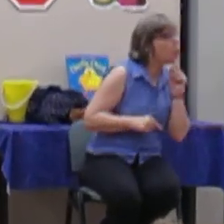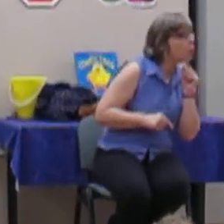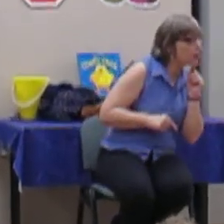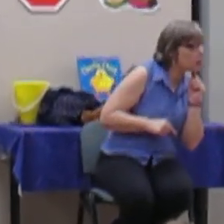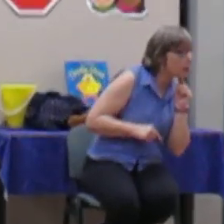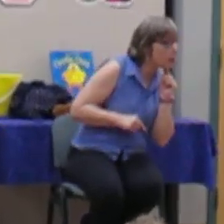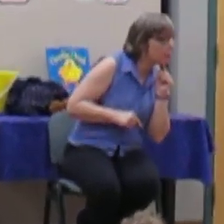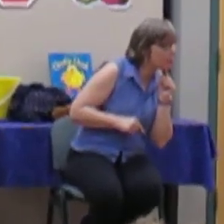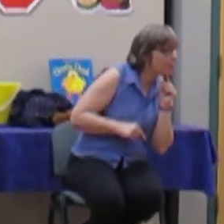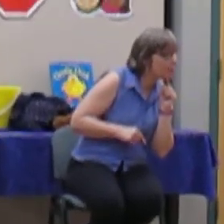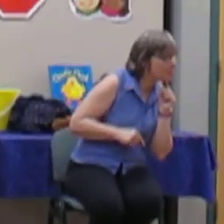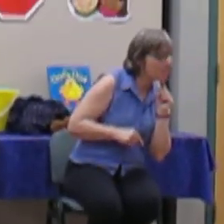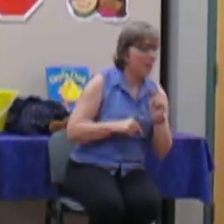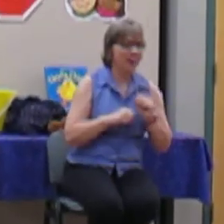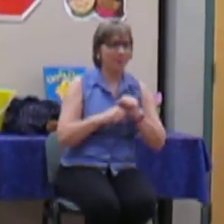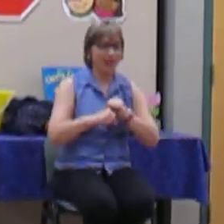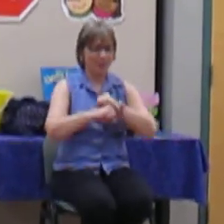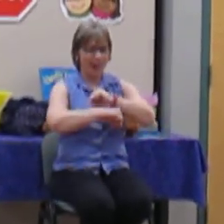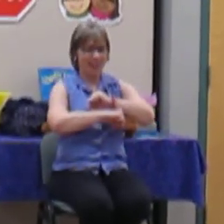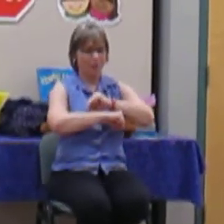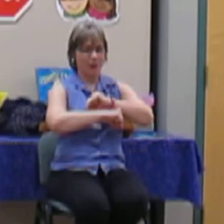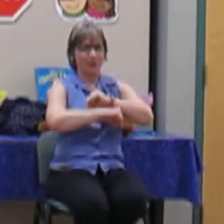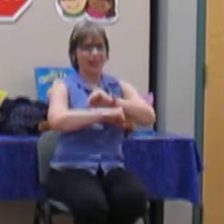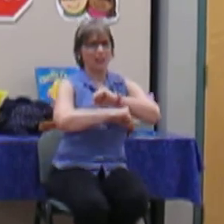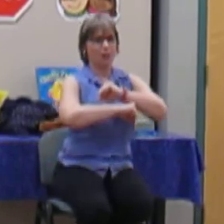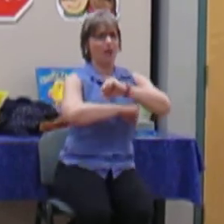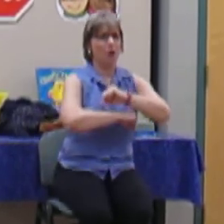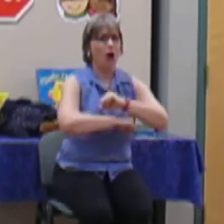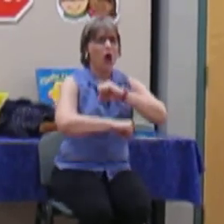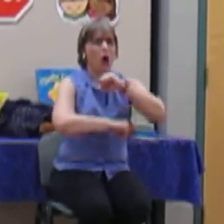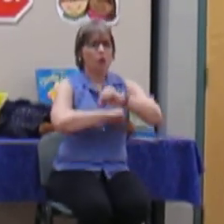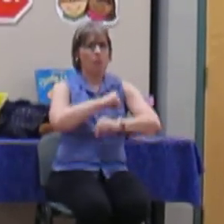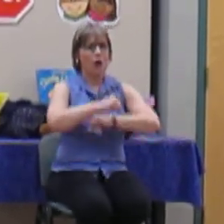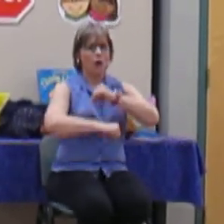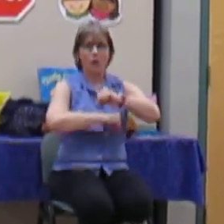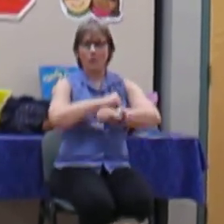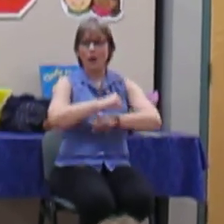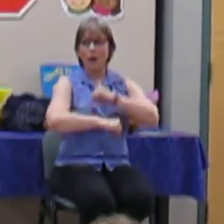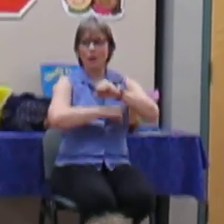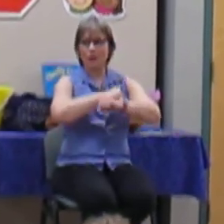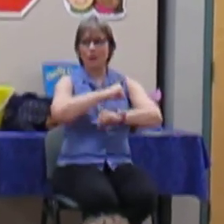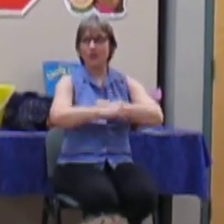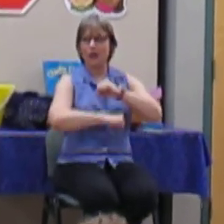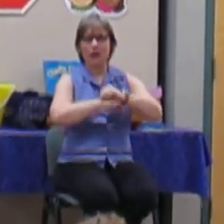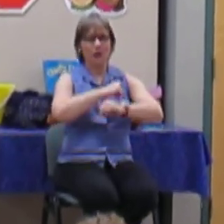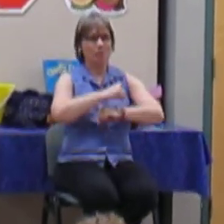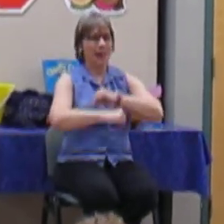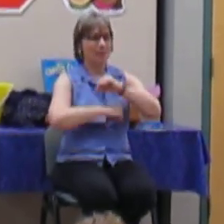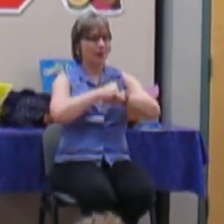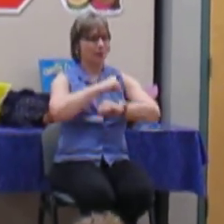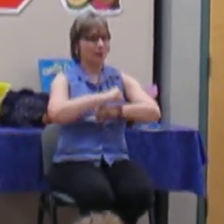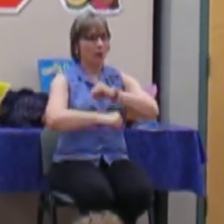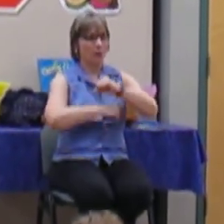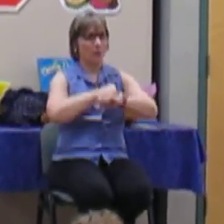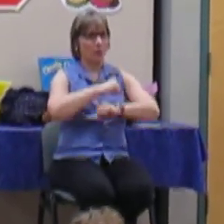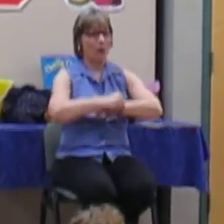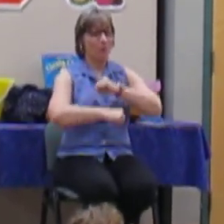we'll whisper. All right, here we go. Ready? Can we go like this? We go. Roll, roll, sugar baby. Roll, roll,